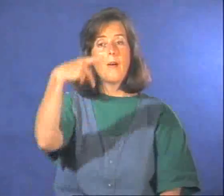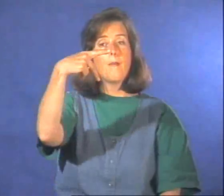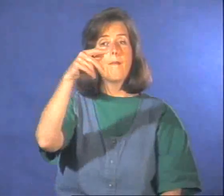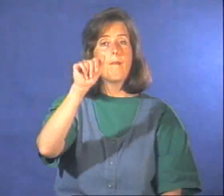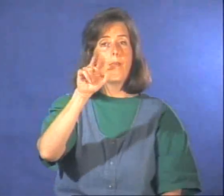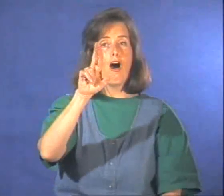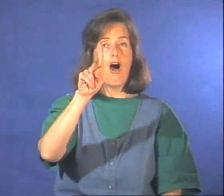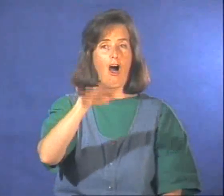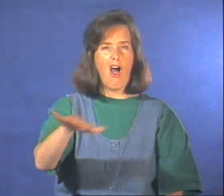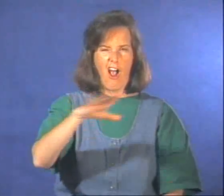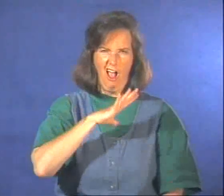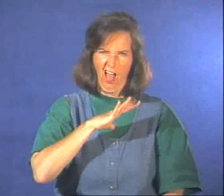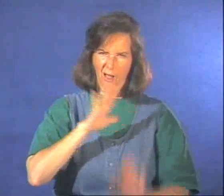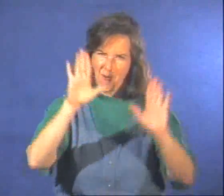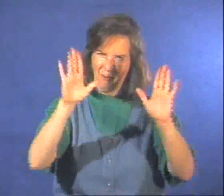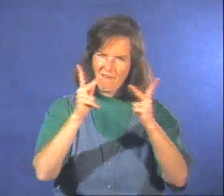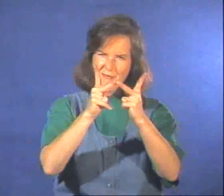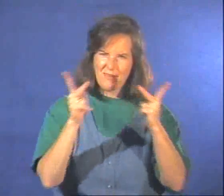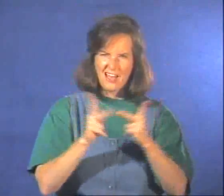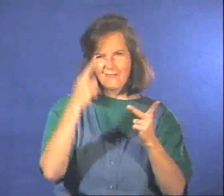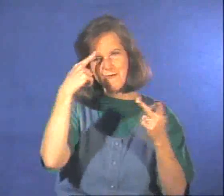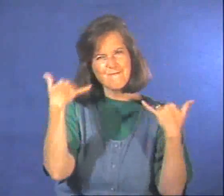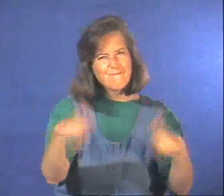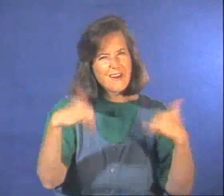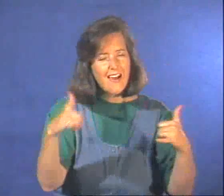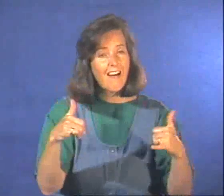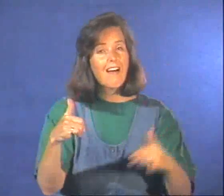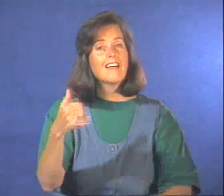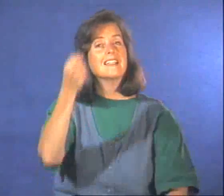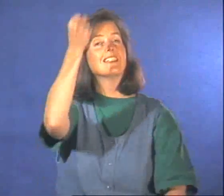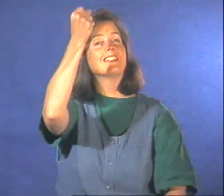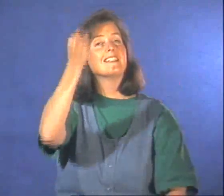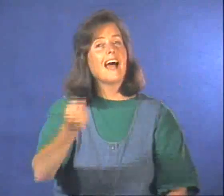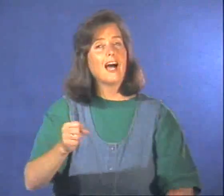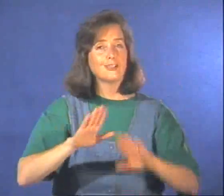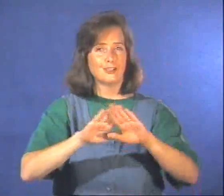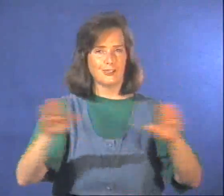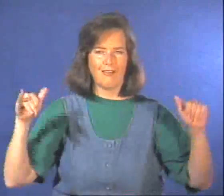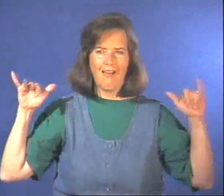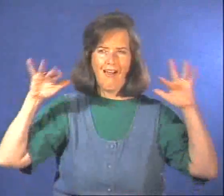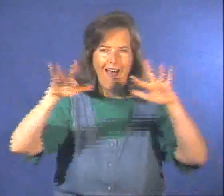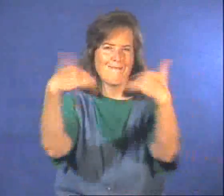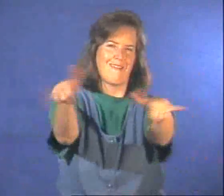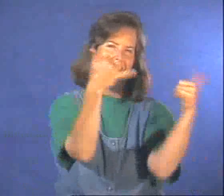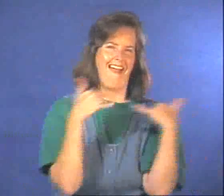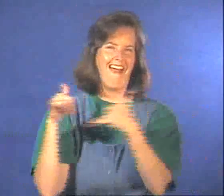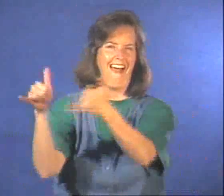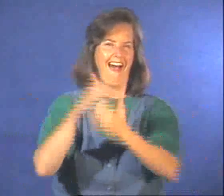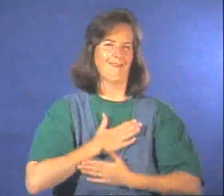The park is a wonderful place to play. On Saturdays, the children play there together.